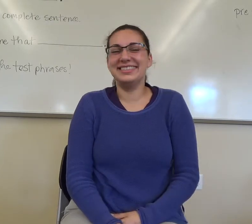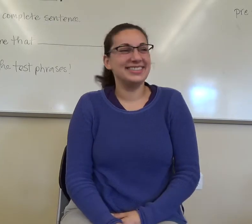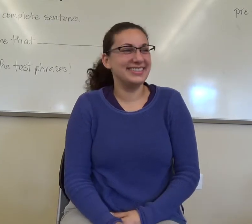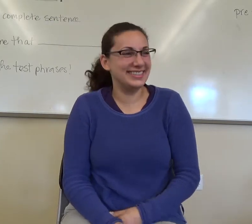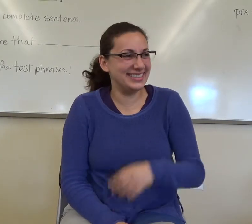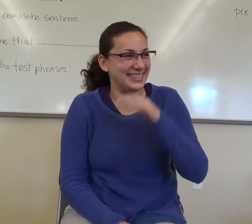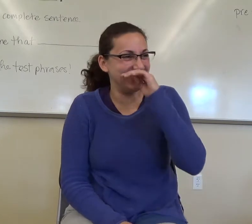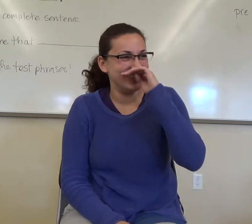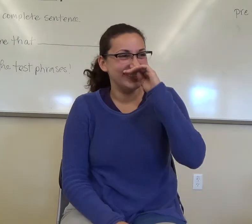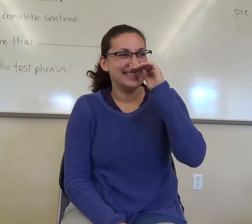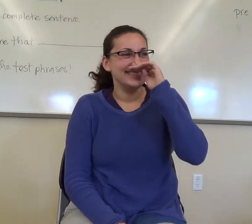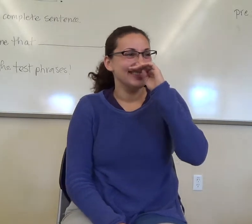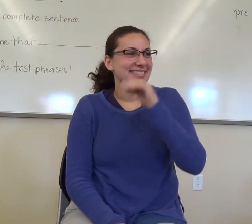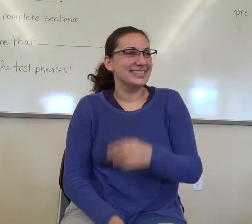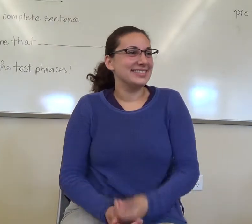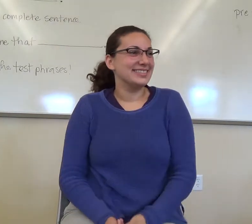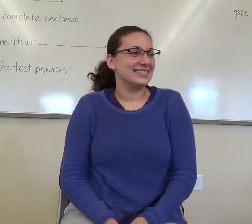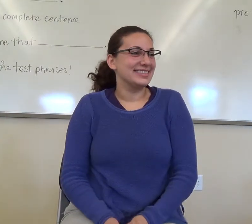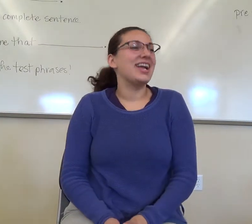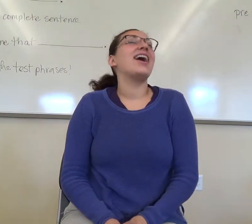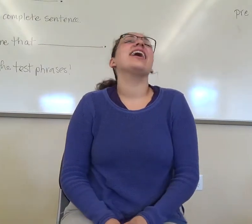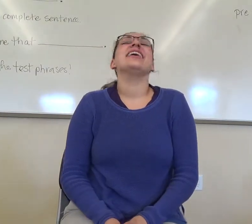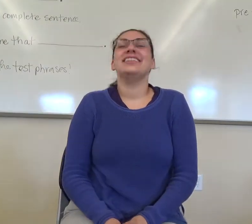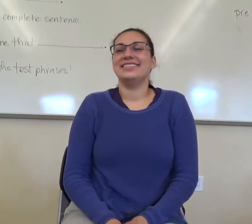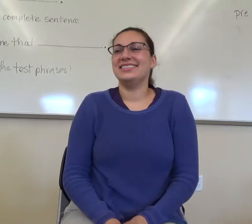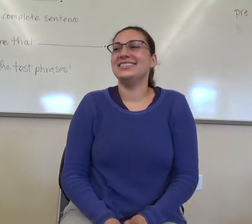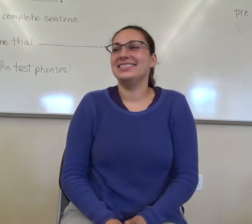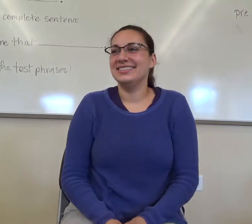over.